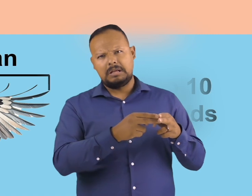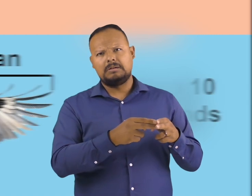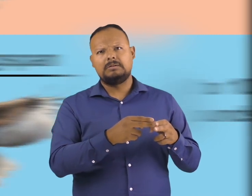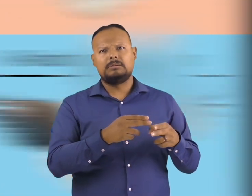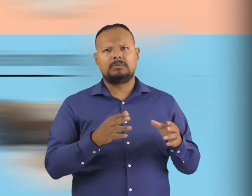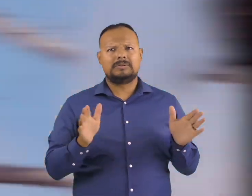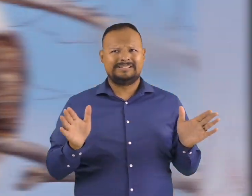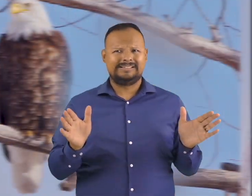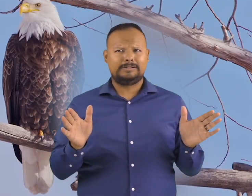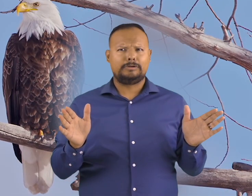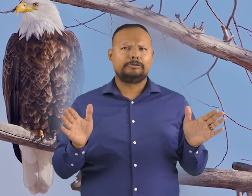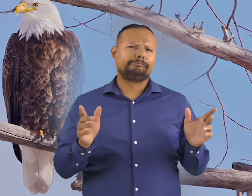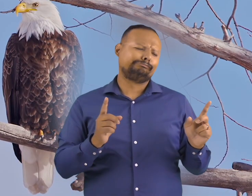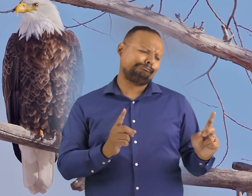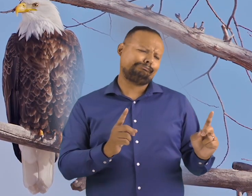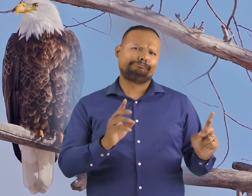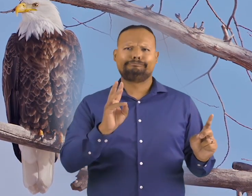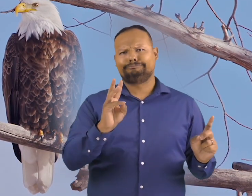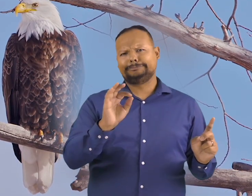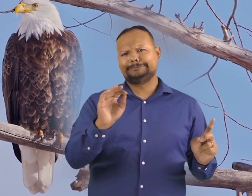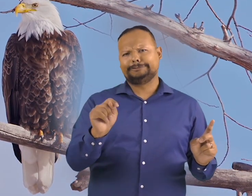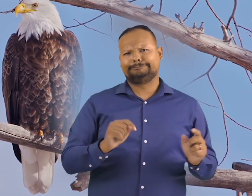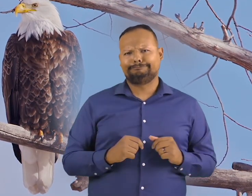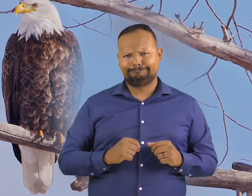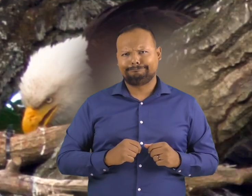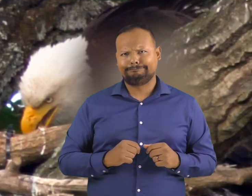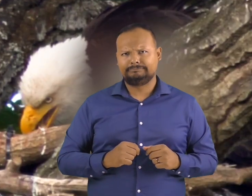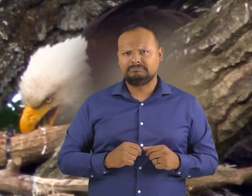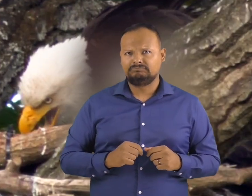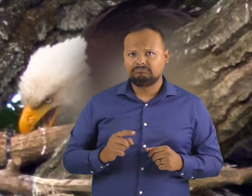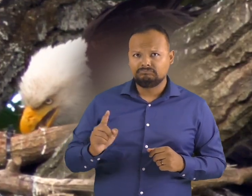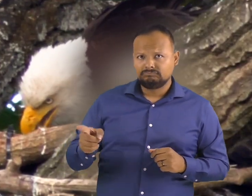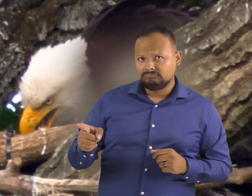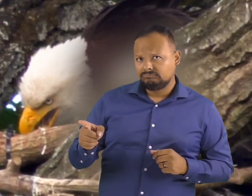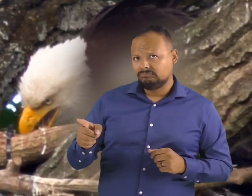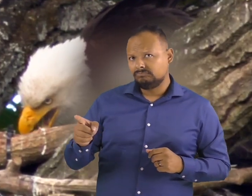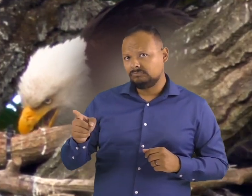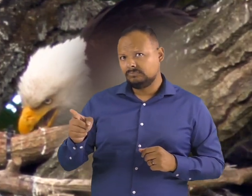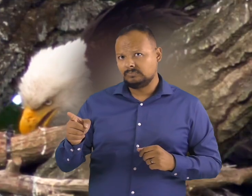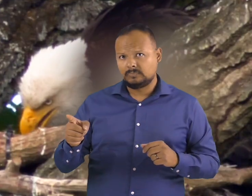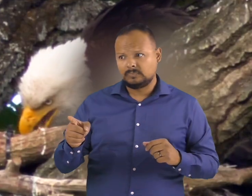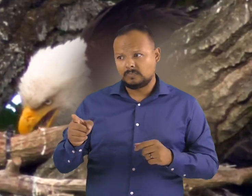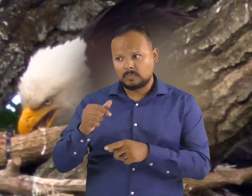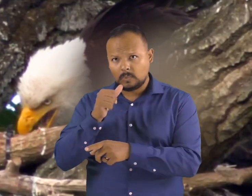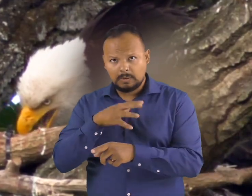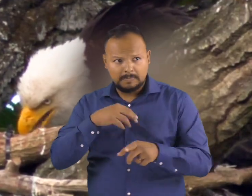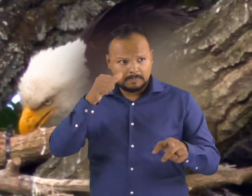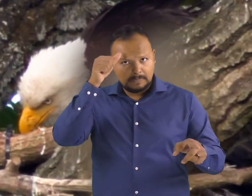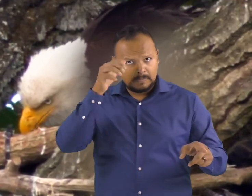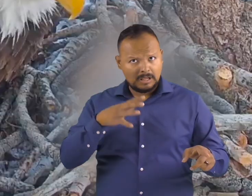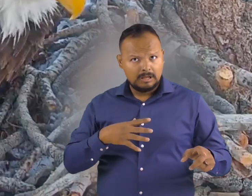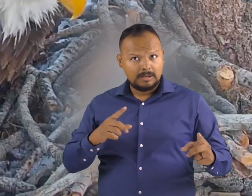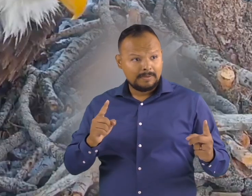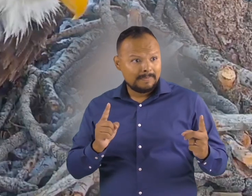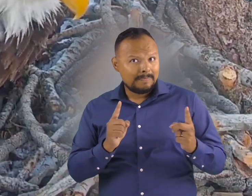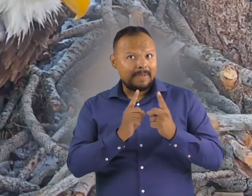Once a female meets her mate, they often remain paired for life. Typically,